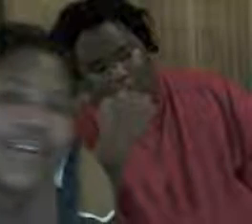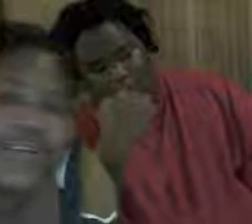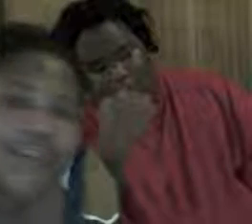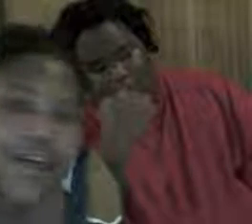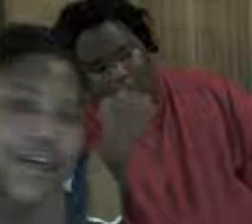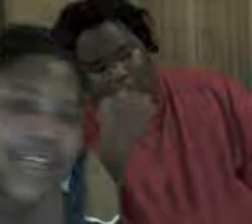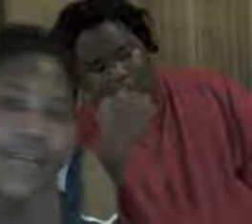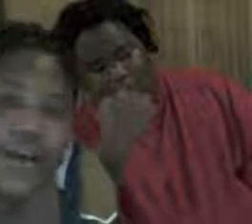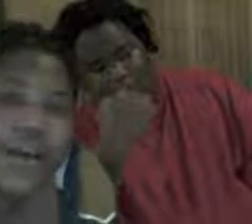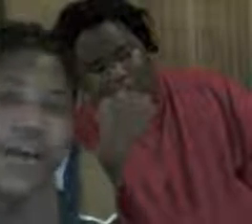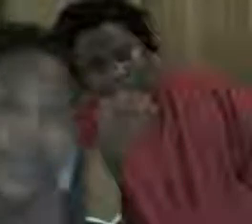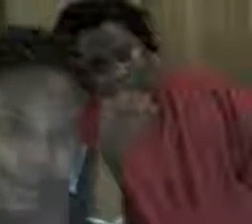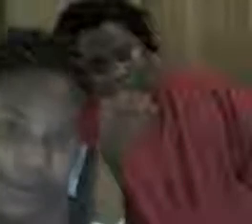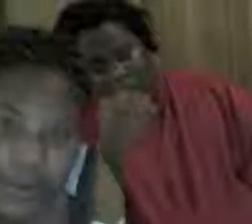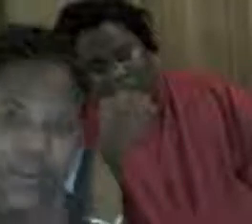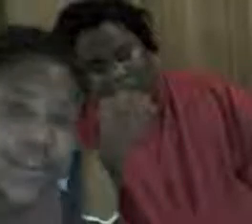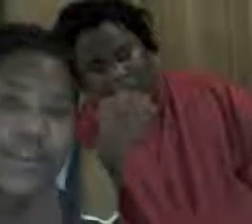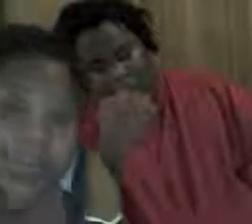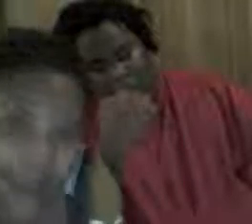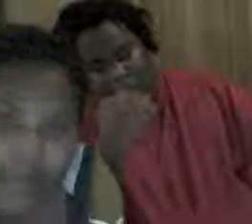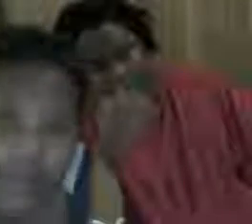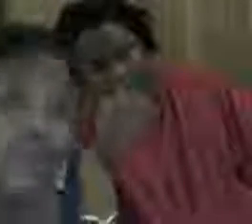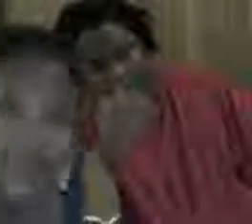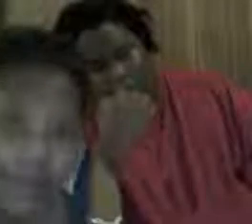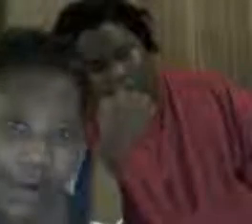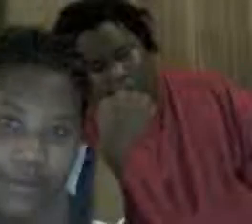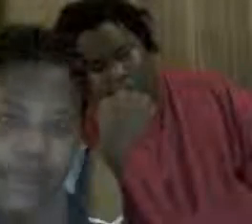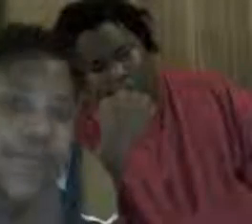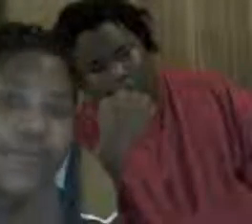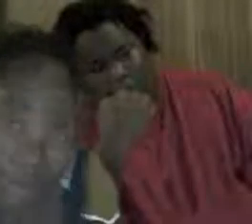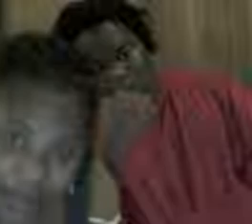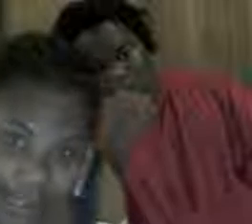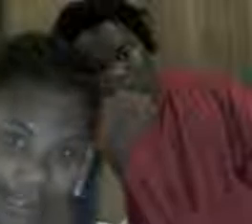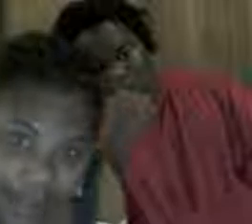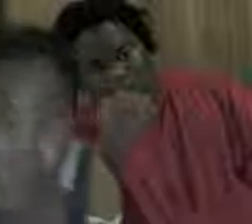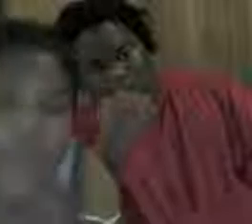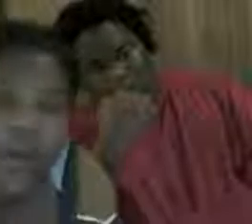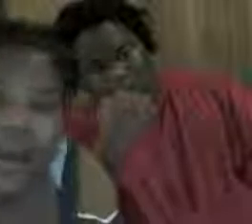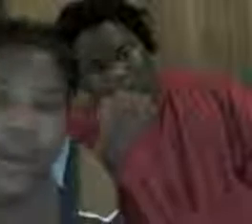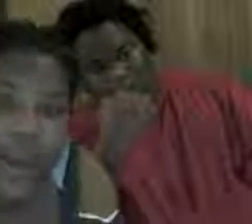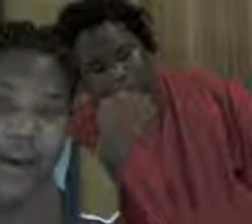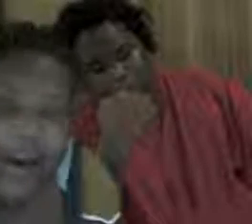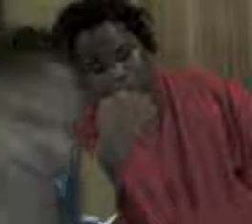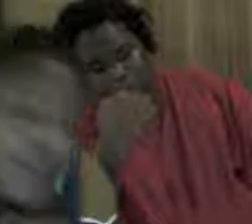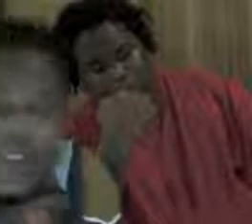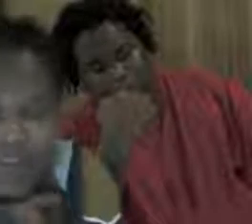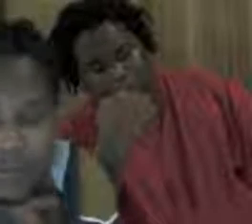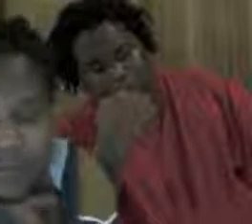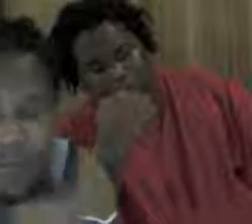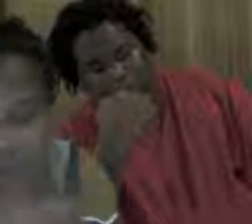my channel, Cutter Support, subscribe, tell me your problems, we'll get through this together, on a new show, on a new topic,